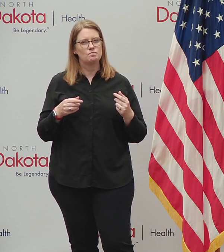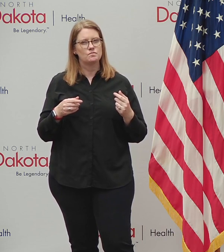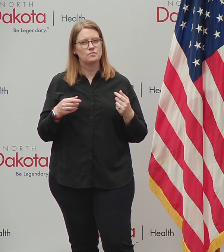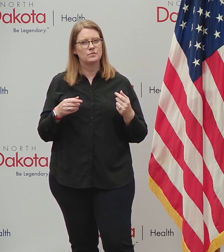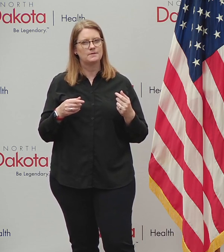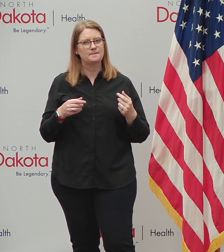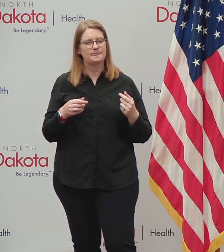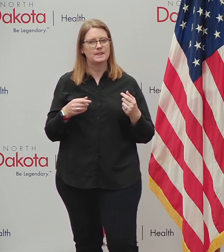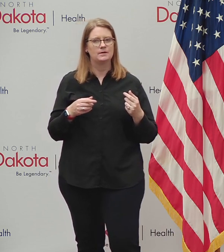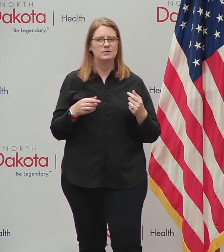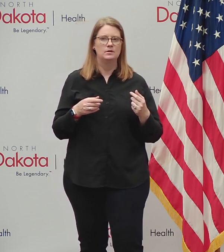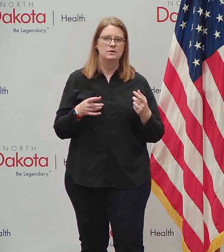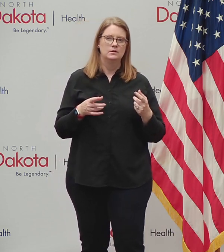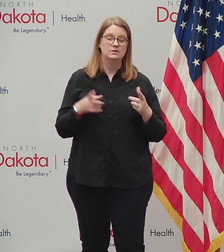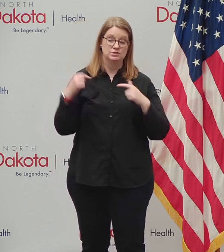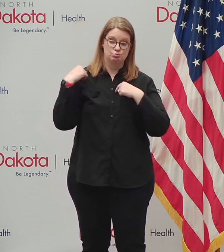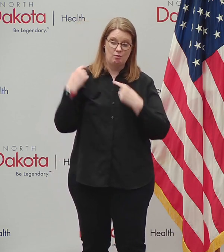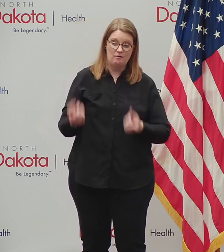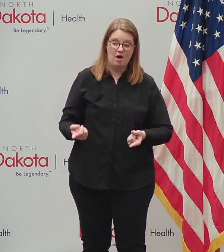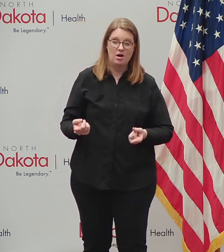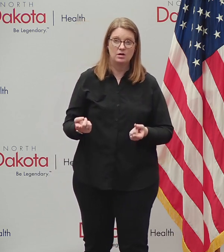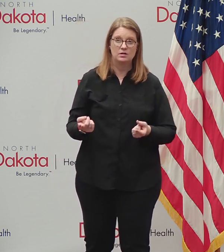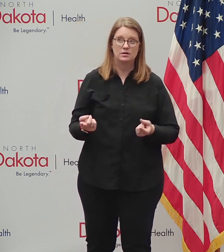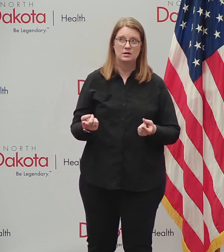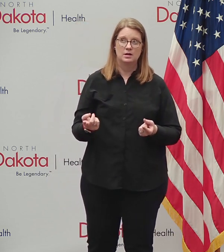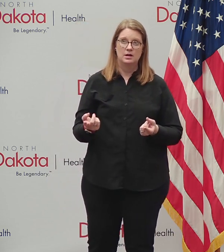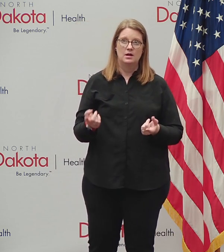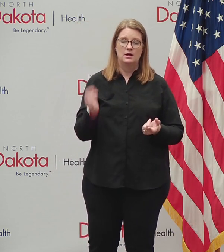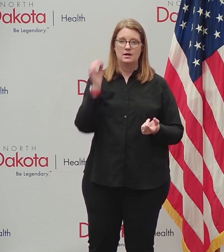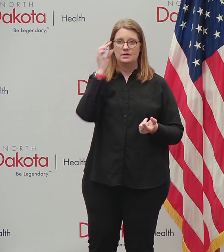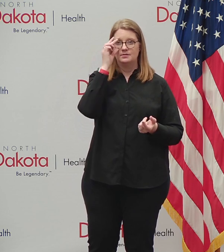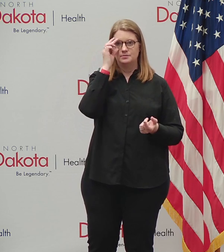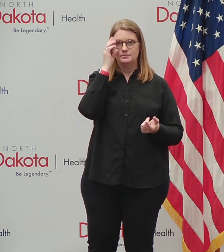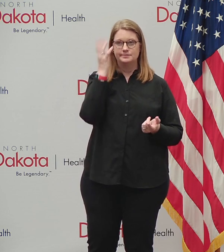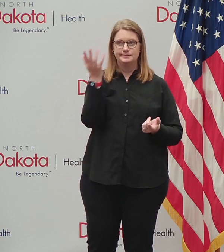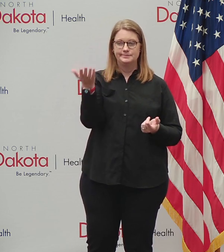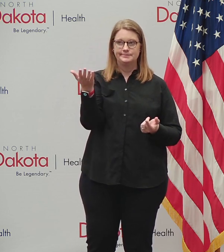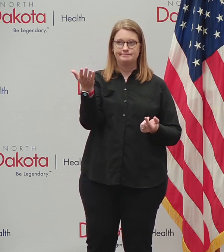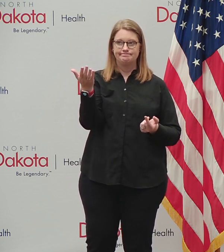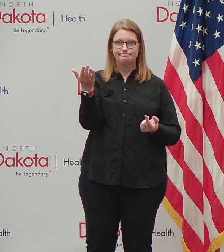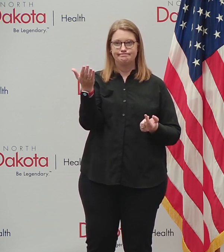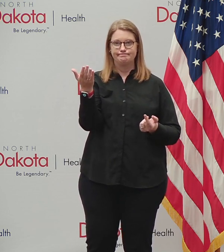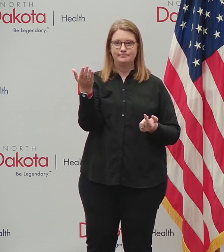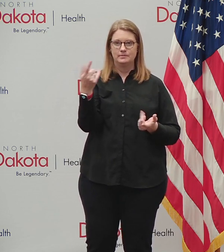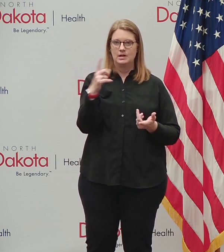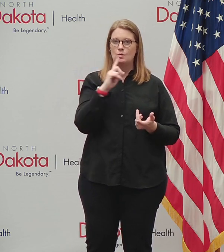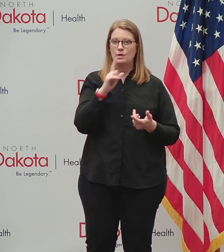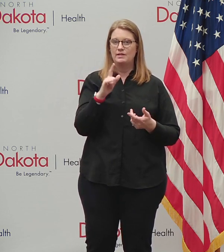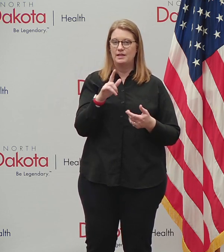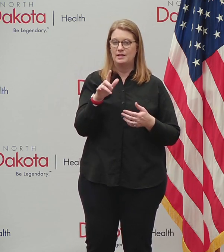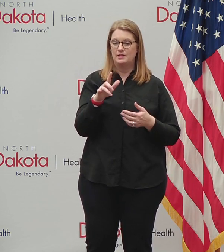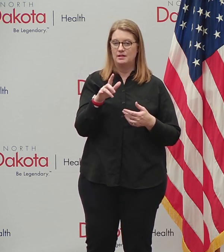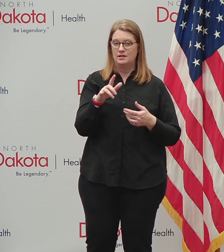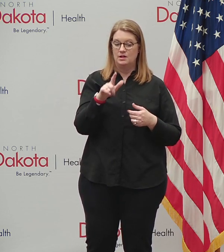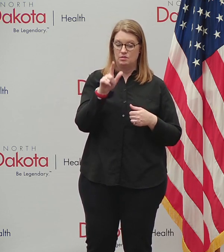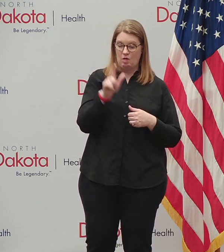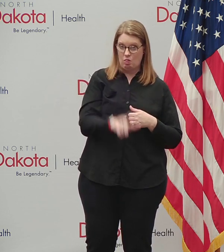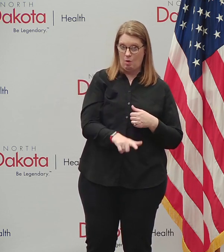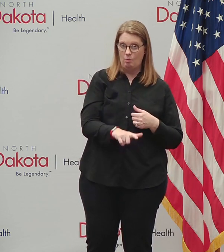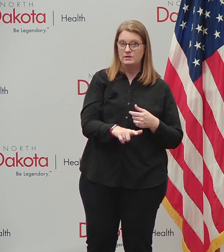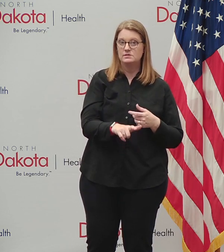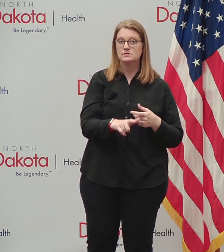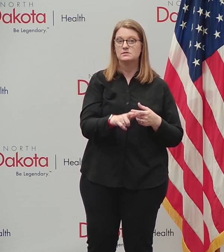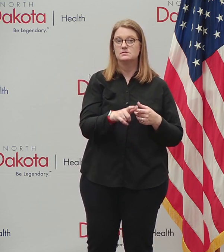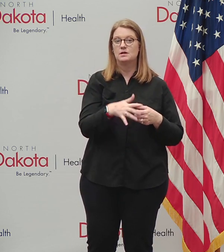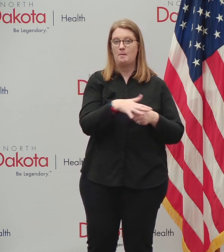the, you know, how we've managed so far, we've, we have managed so far, uh, to be among the lowest in terms of the fatality rate.